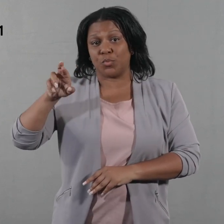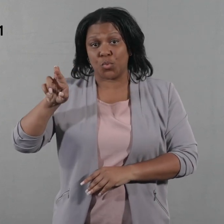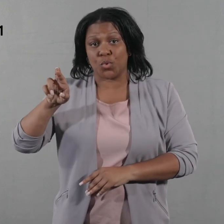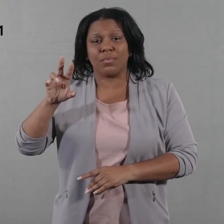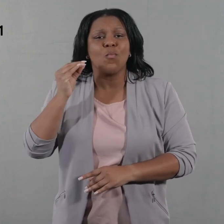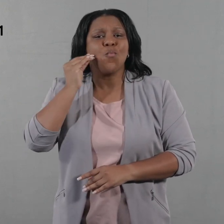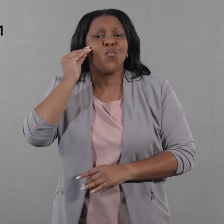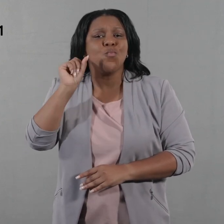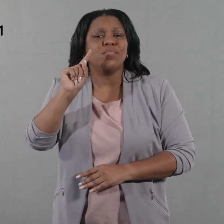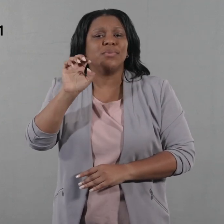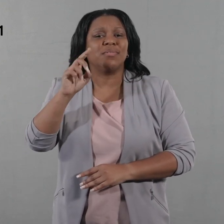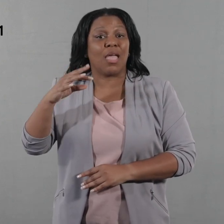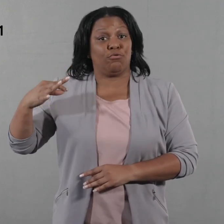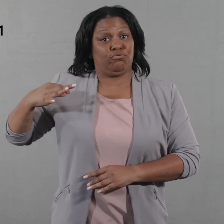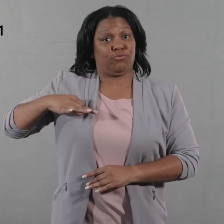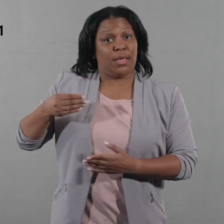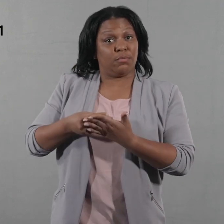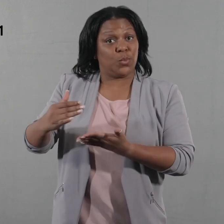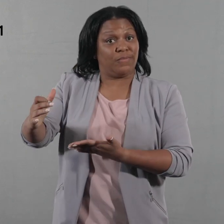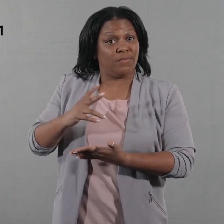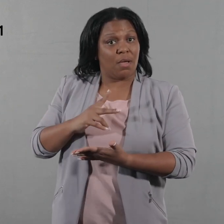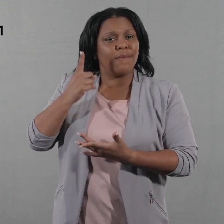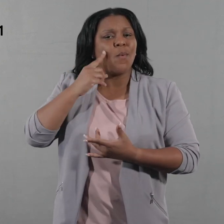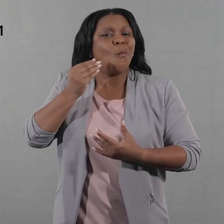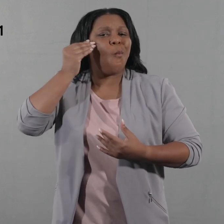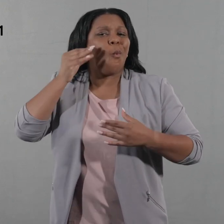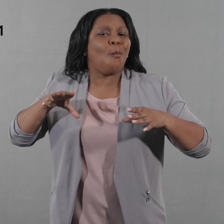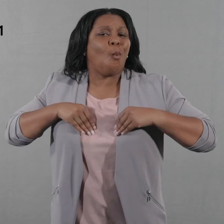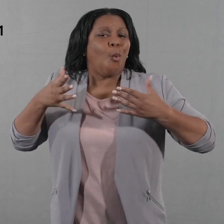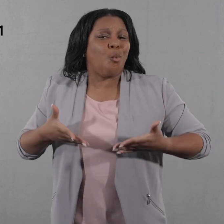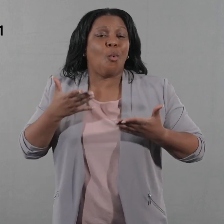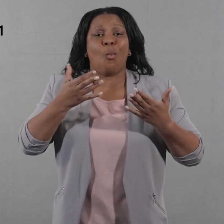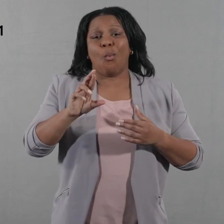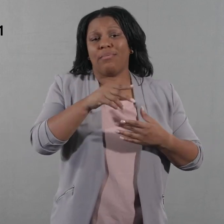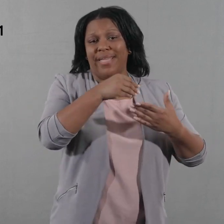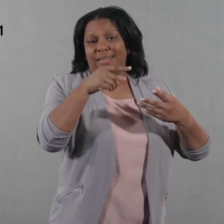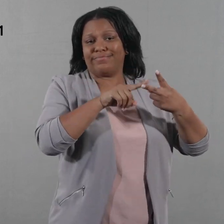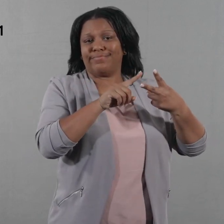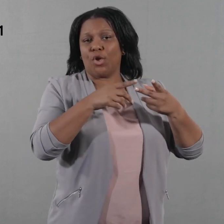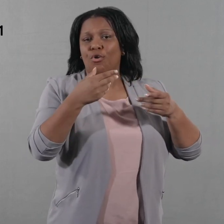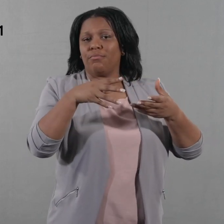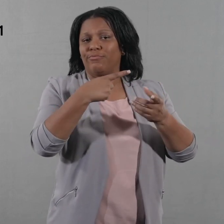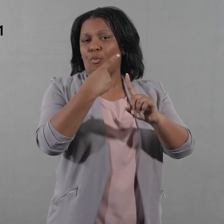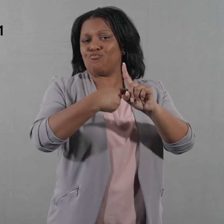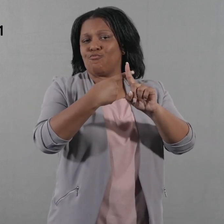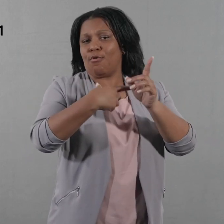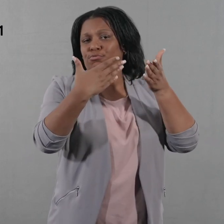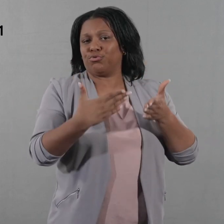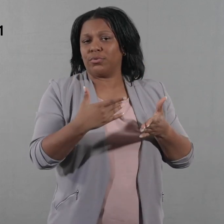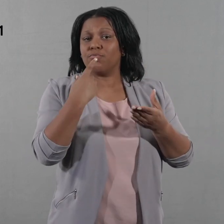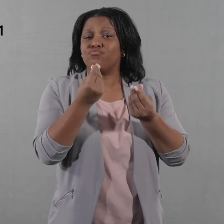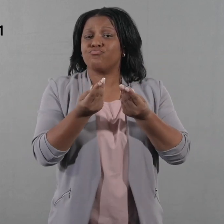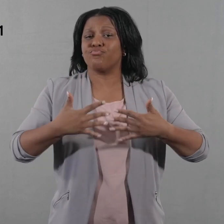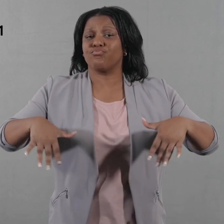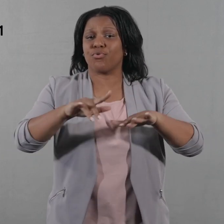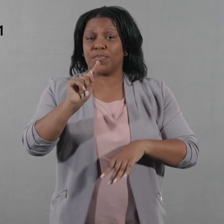-1-PR, the Homestead Credit Refund for Homeowners and Renters Property Tax Refund